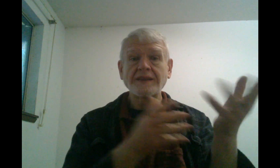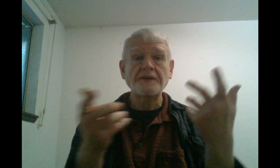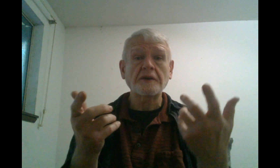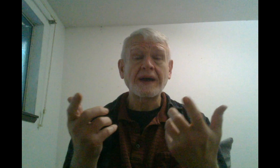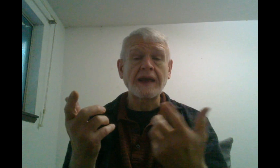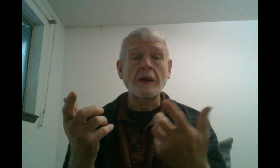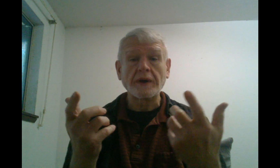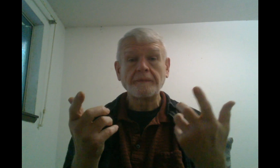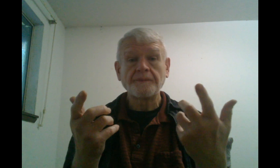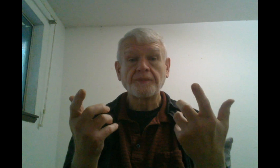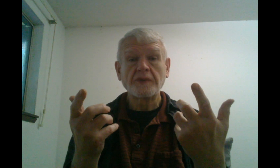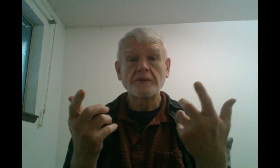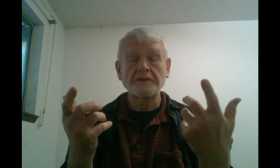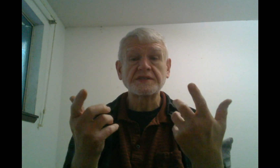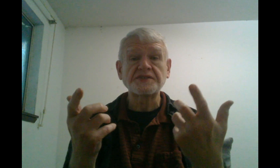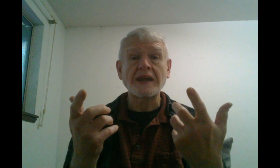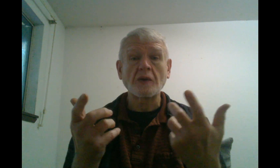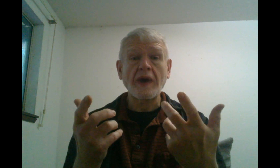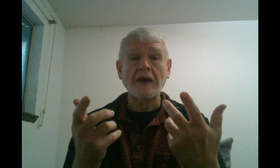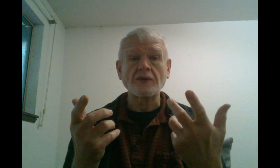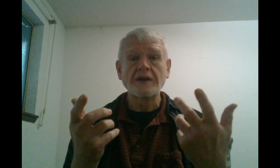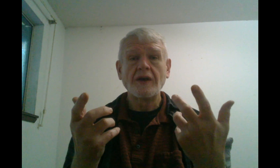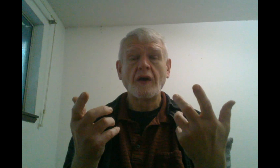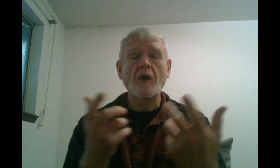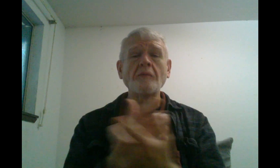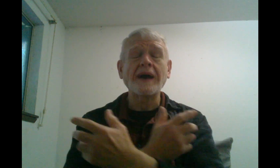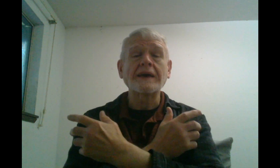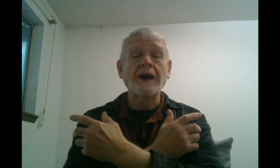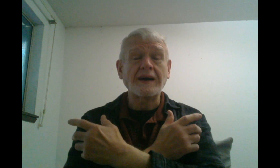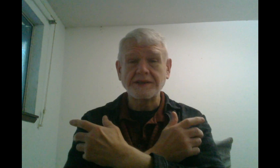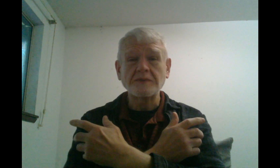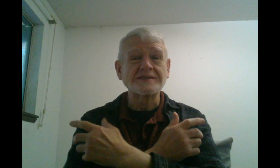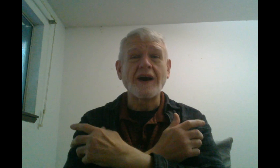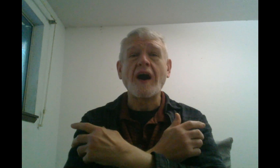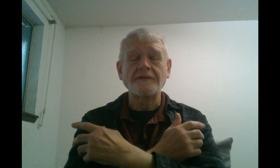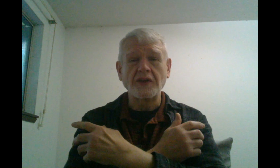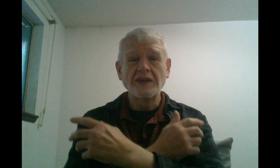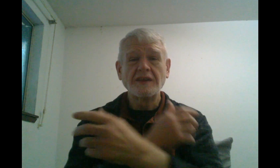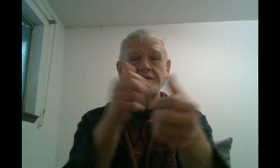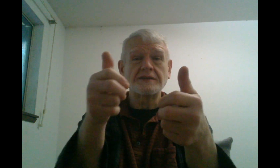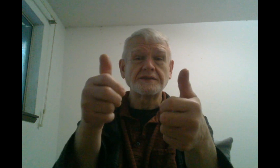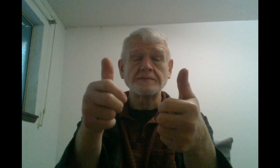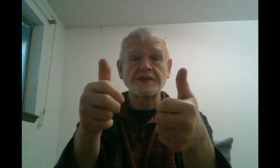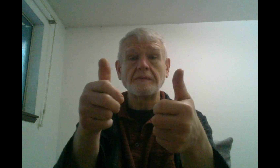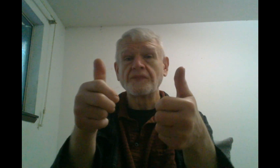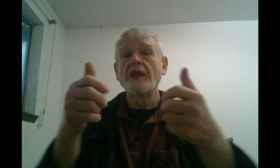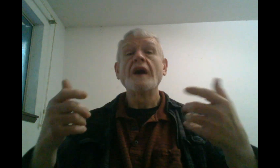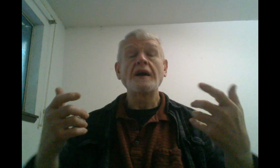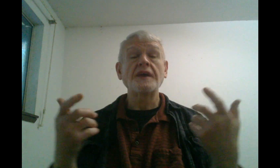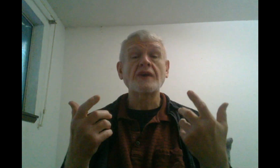that took about an hour. We were just standing around. Oh, my gosh, it was awful. So, thumbs up. On the other